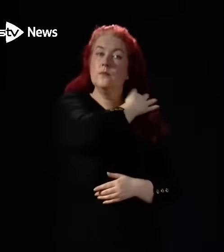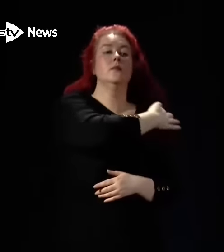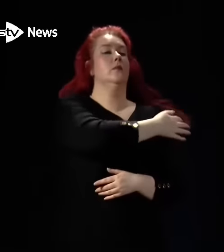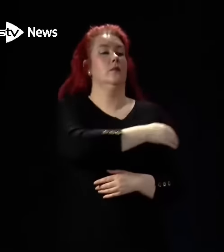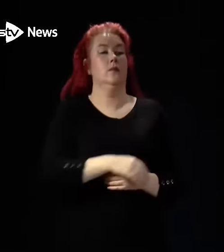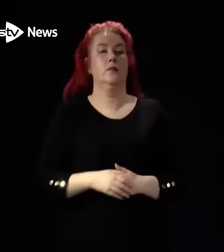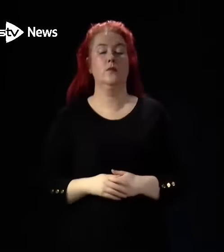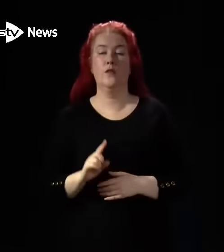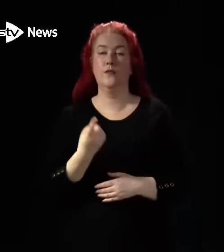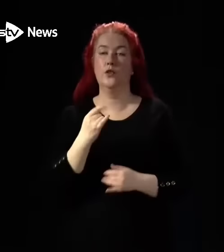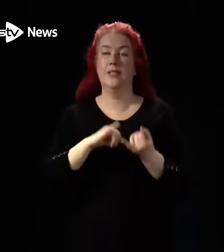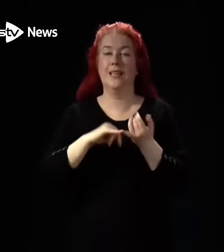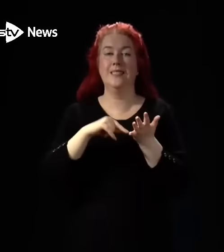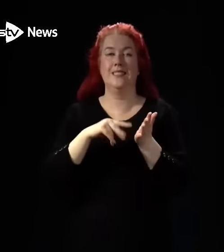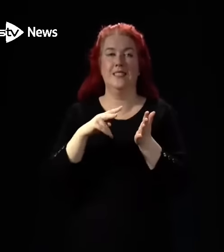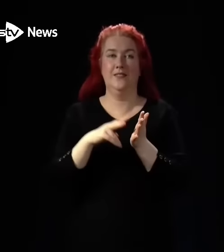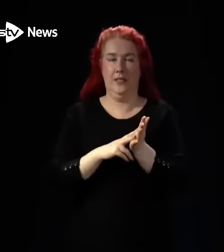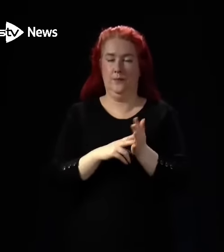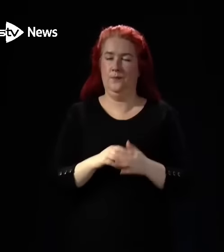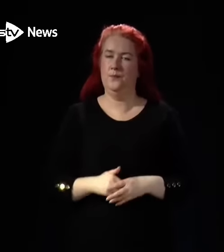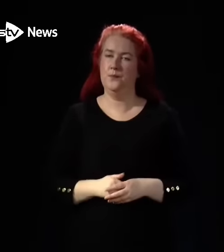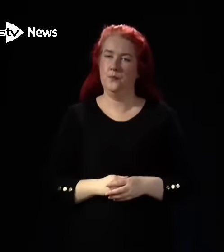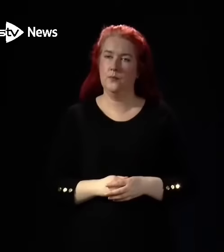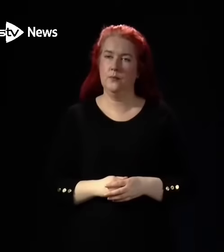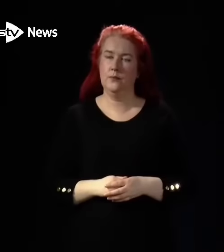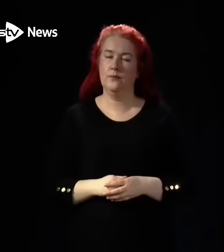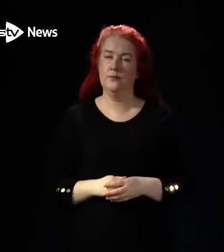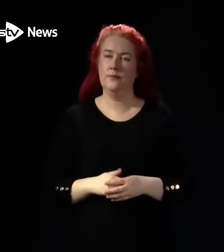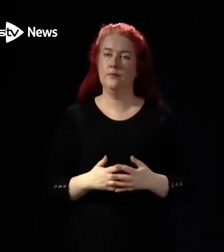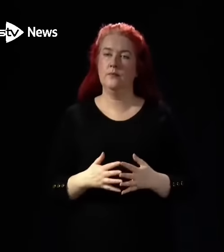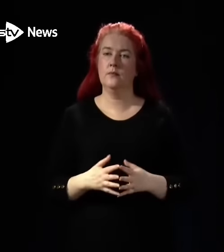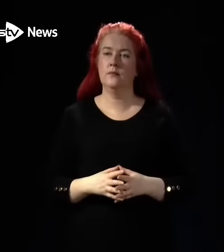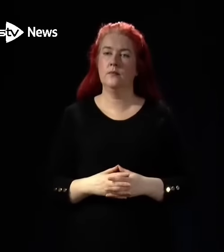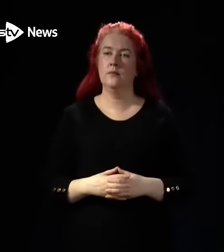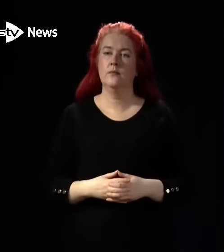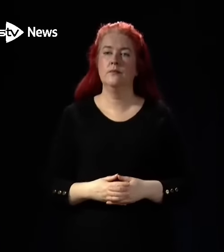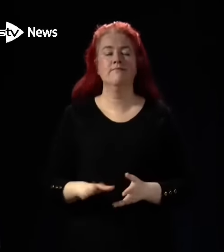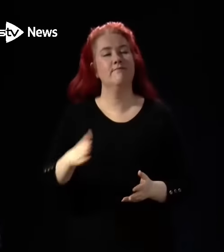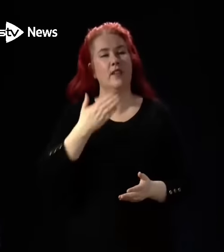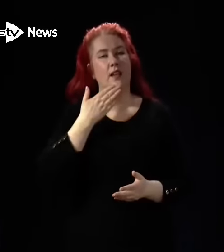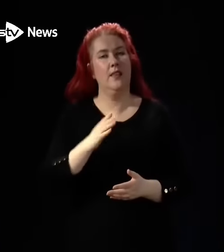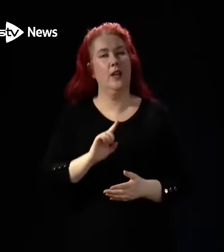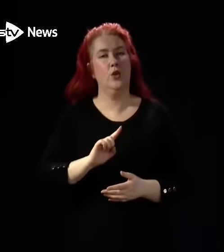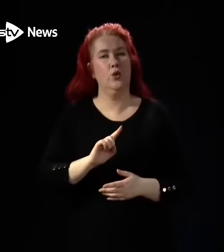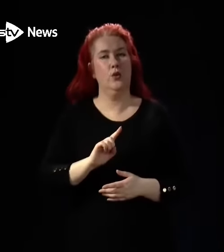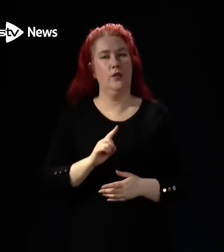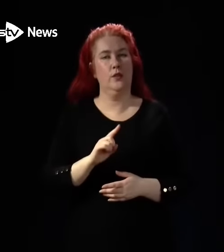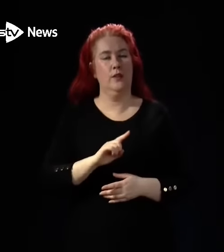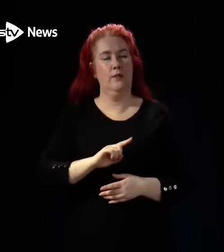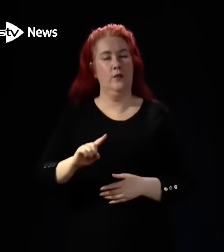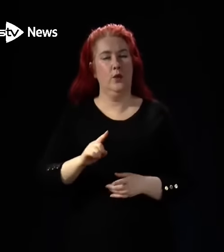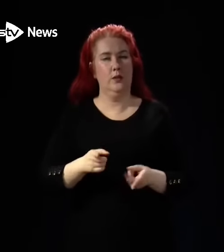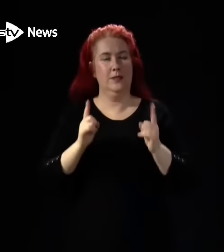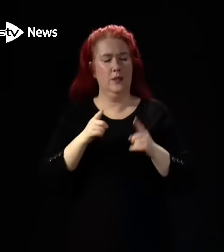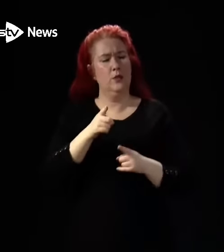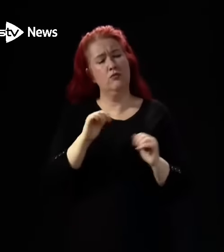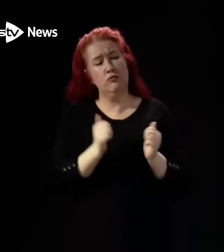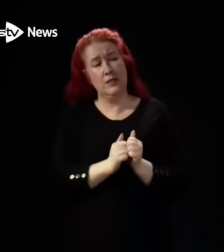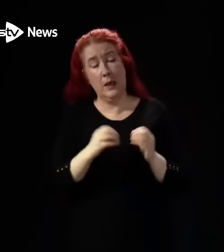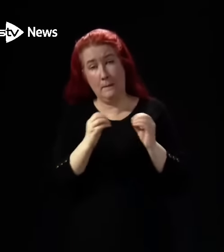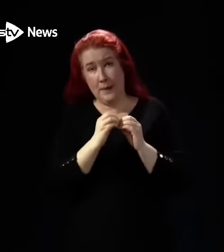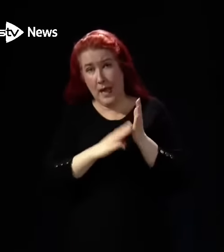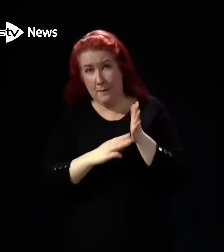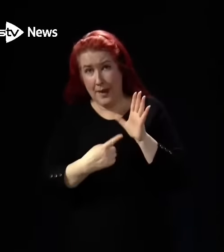Ewan Petrie from STV. Thank you, First Minister. Do you agree with the BMA's assessment that